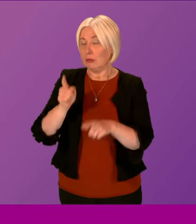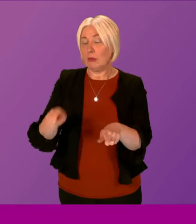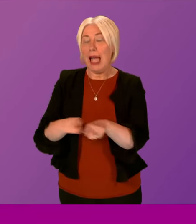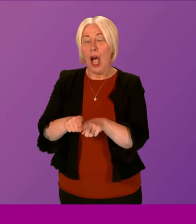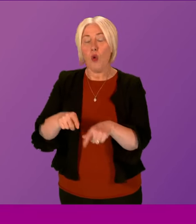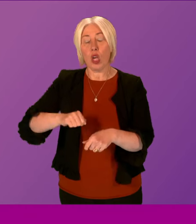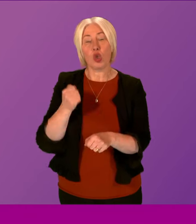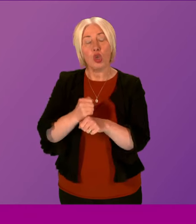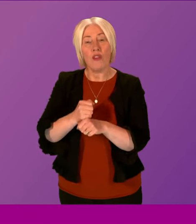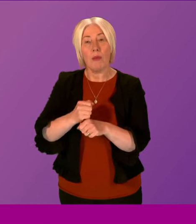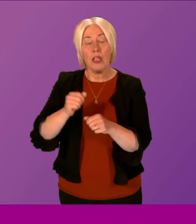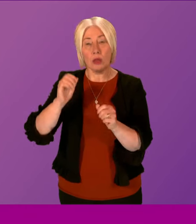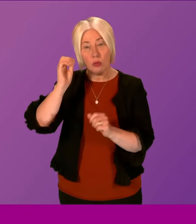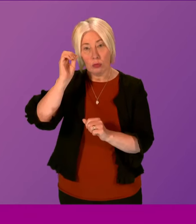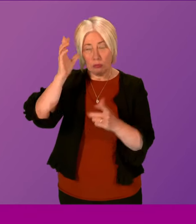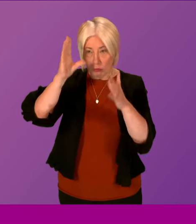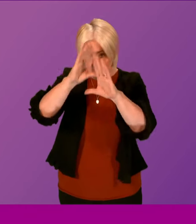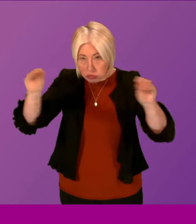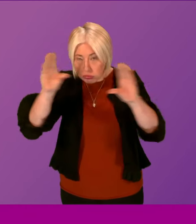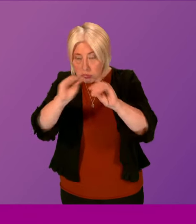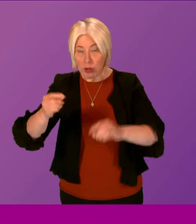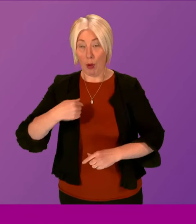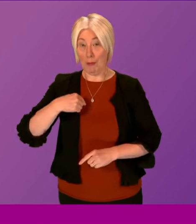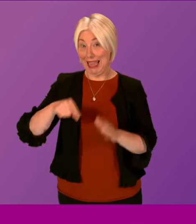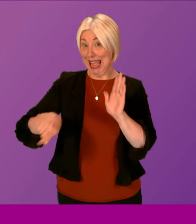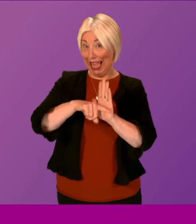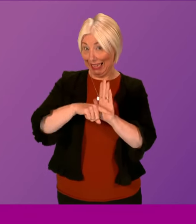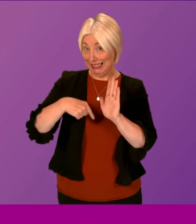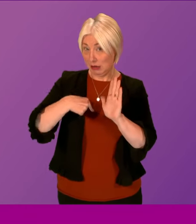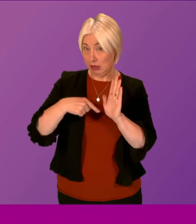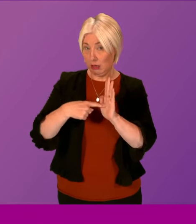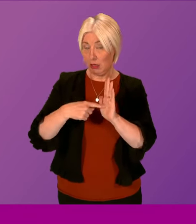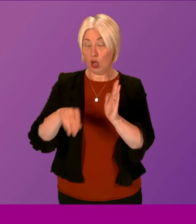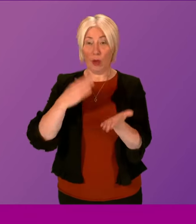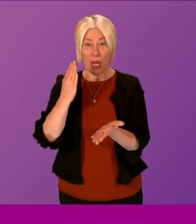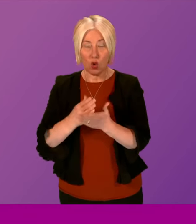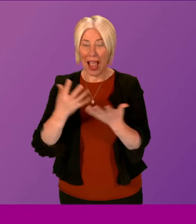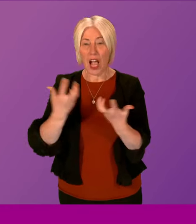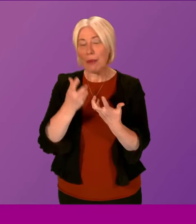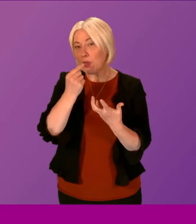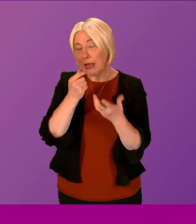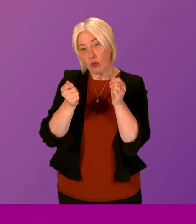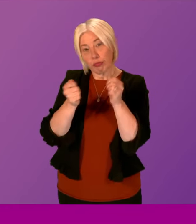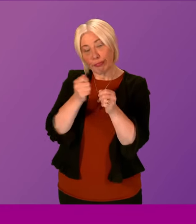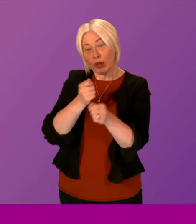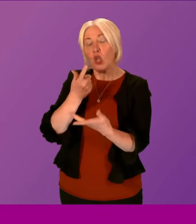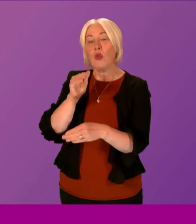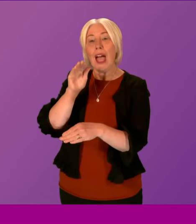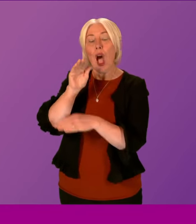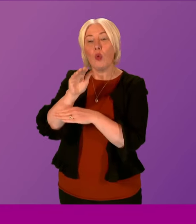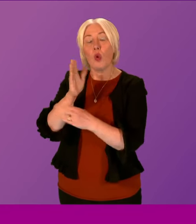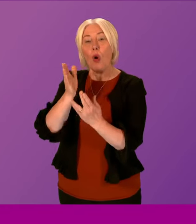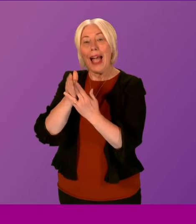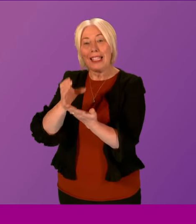raise awareness of my Livestock Worrying Act and also on whether it will consider making such an amendment to the Outdoor Access Code